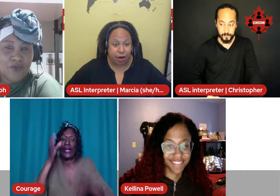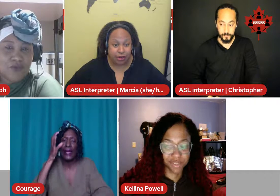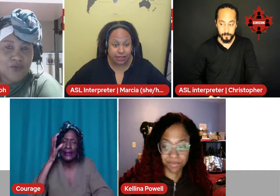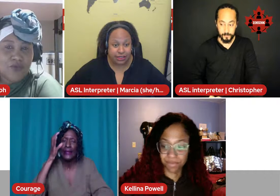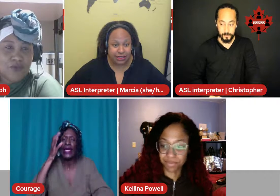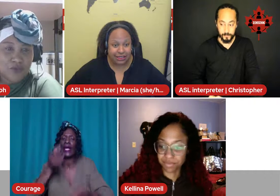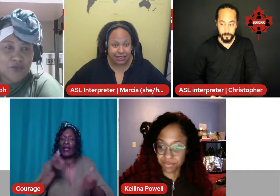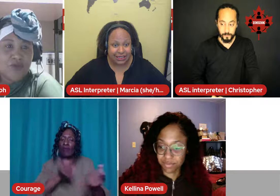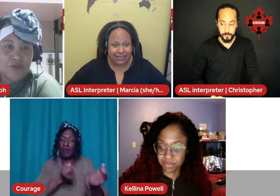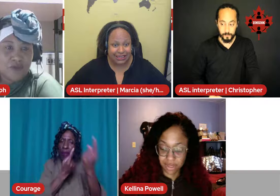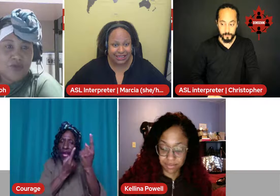heart.